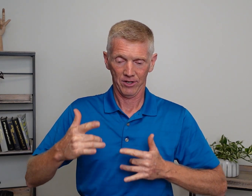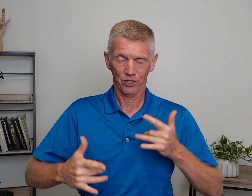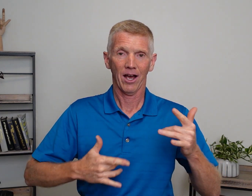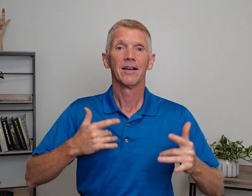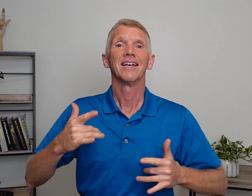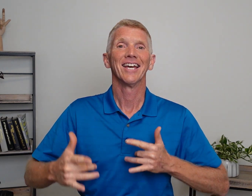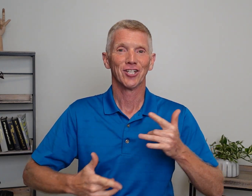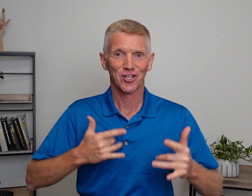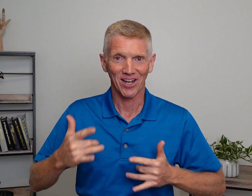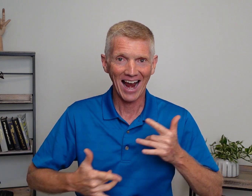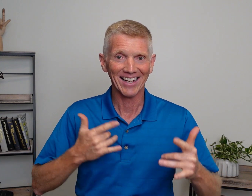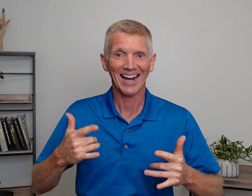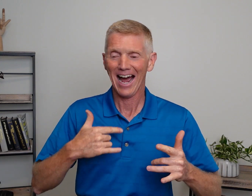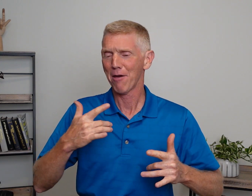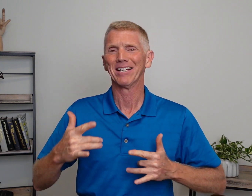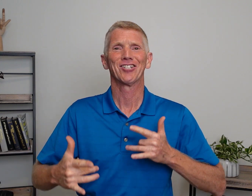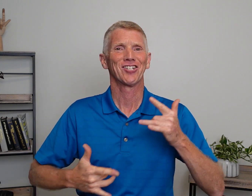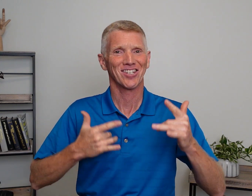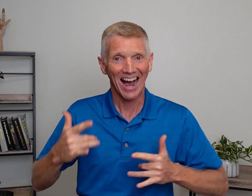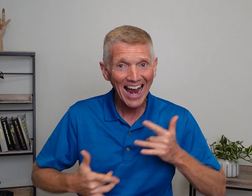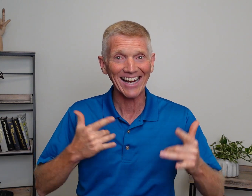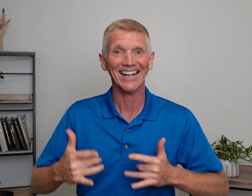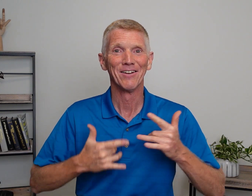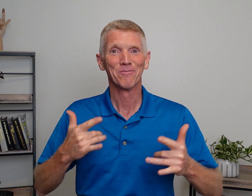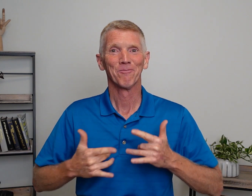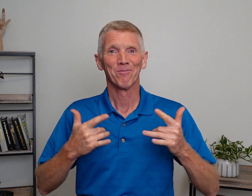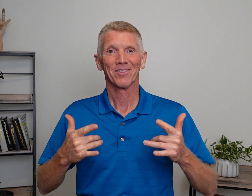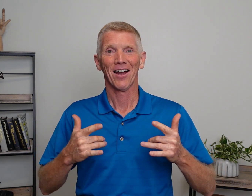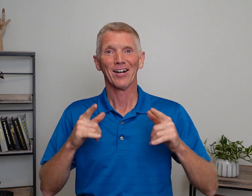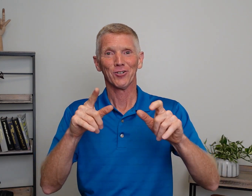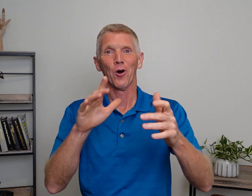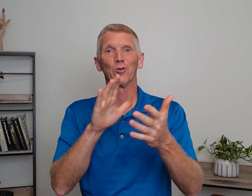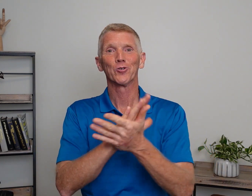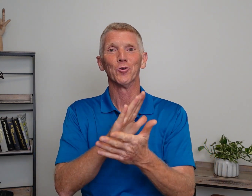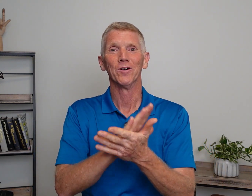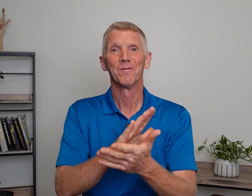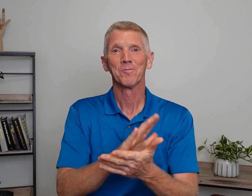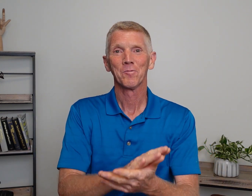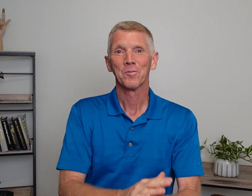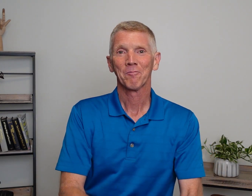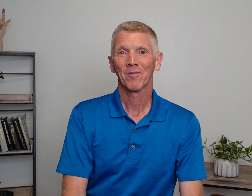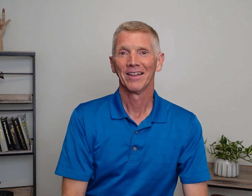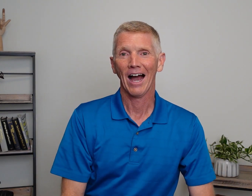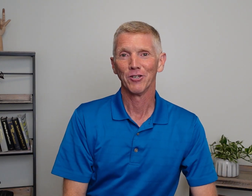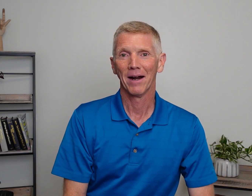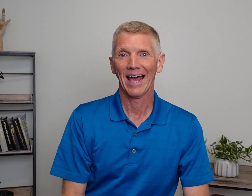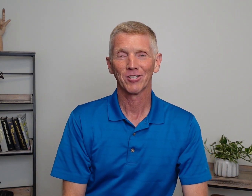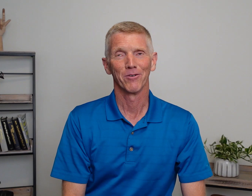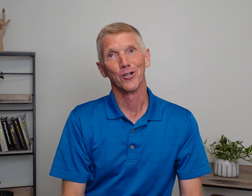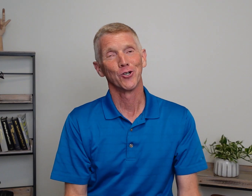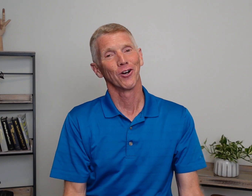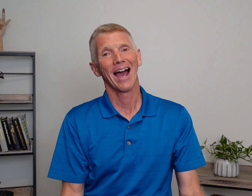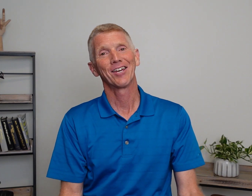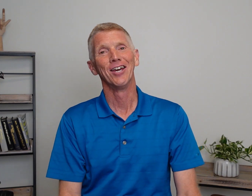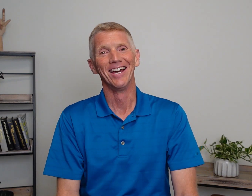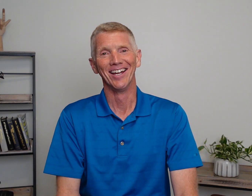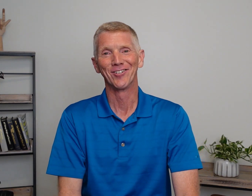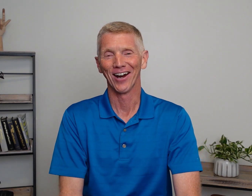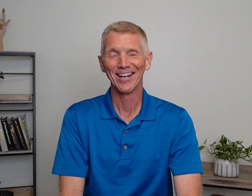excited. Excited. I am excited. Alright? To go to school. Now, you might ask some of your junior high kids or high